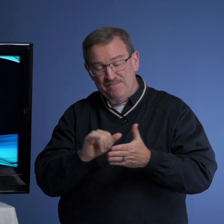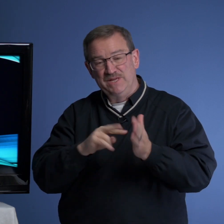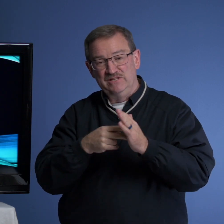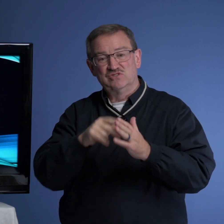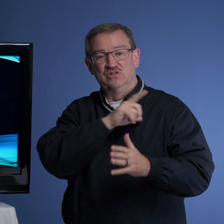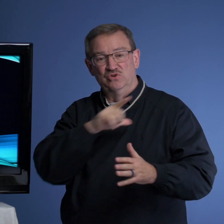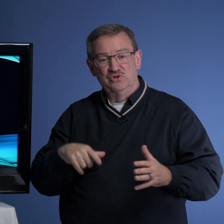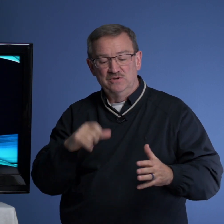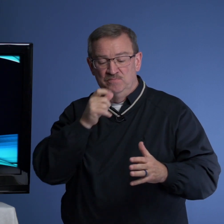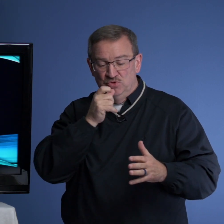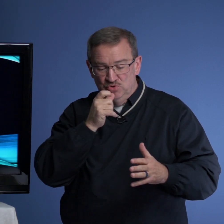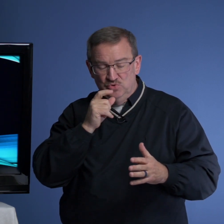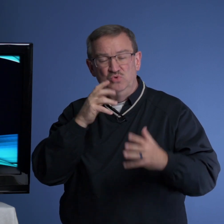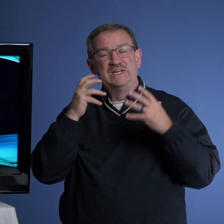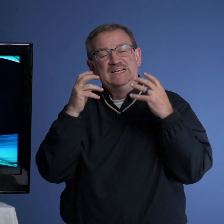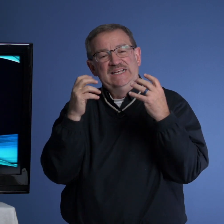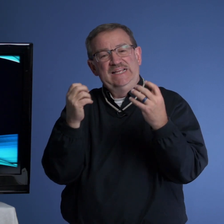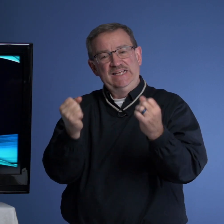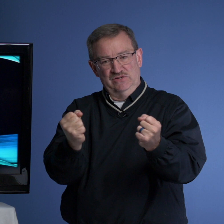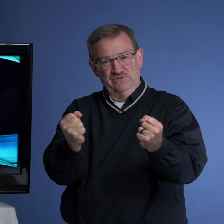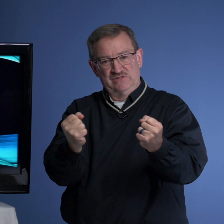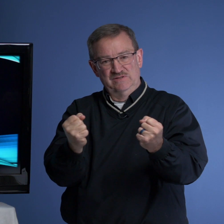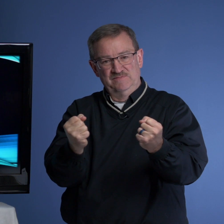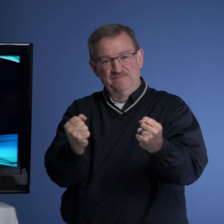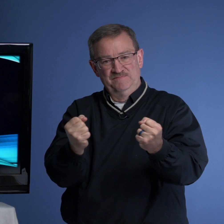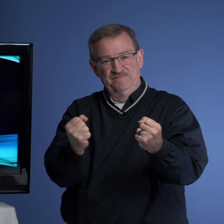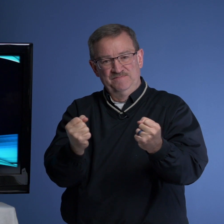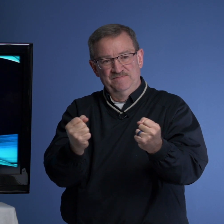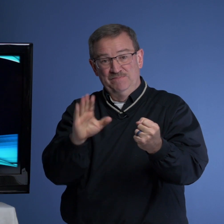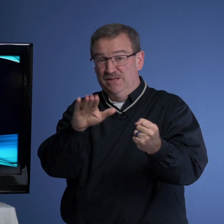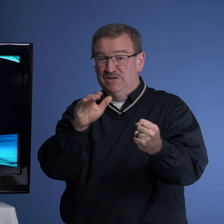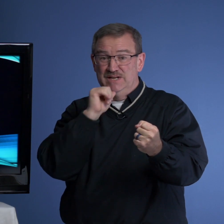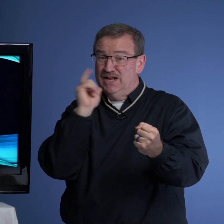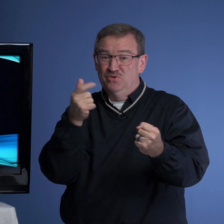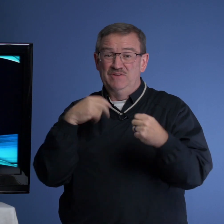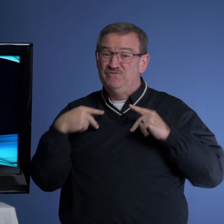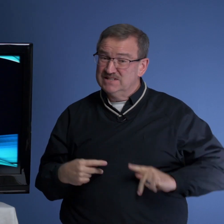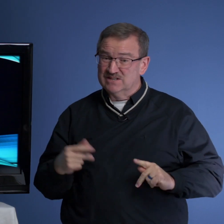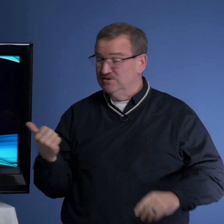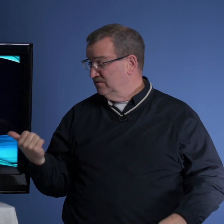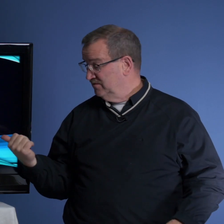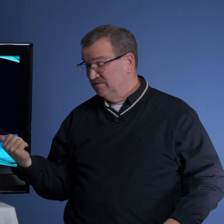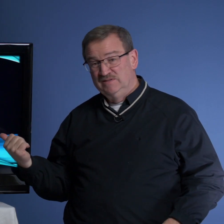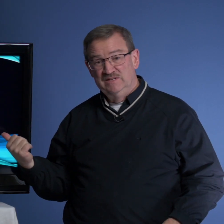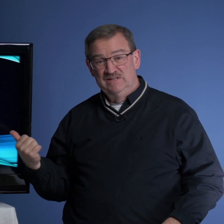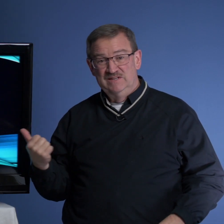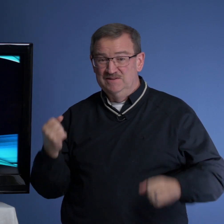means the Lord who heals. By the way, not only physical. In